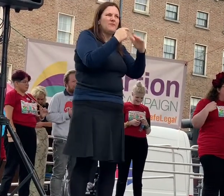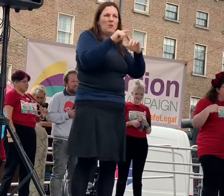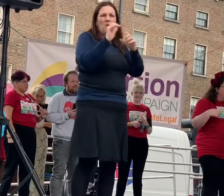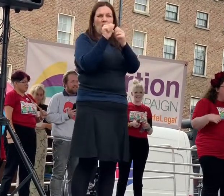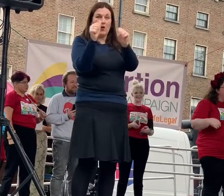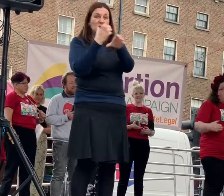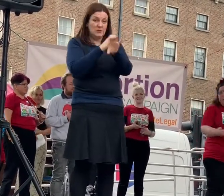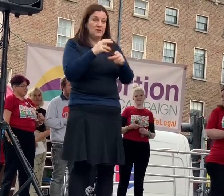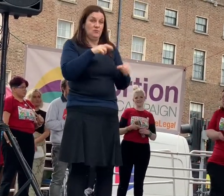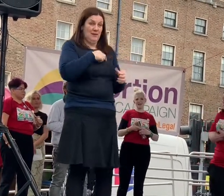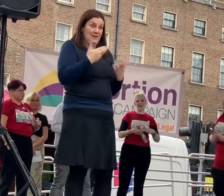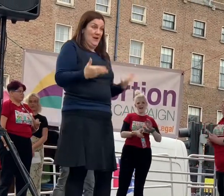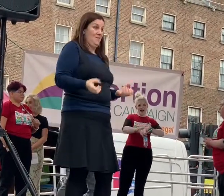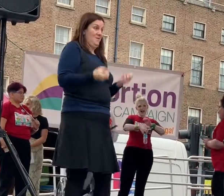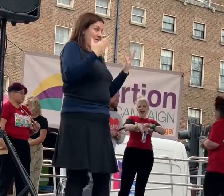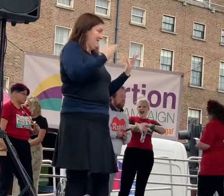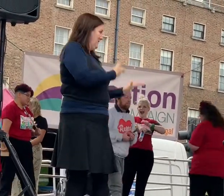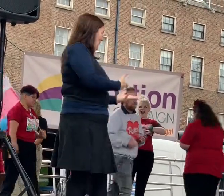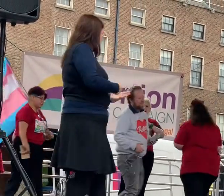Please give it up!